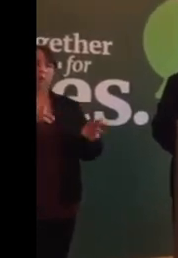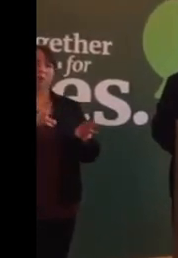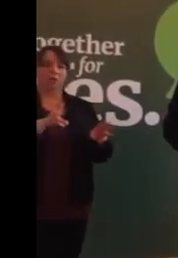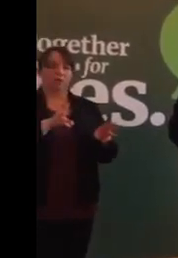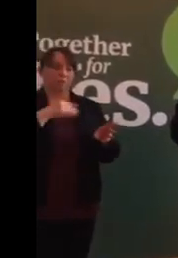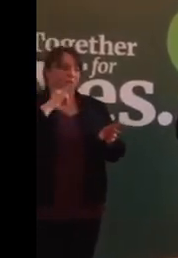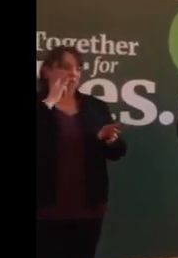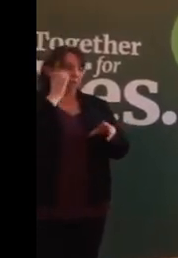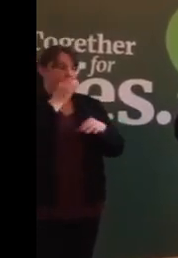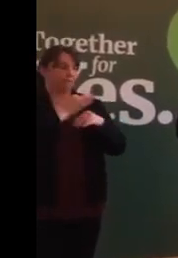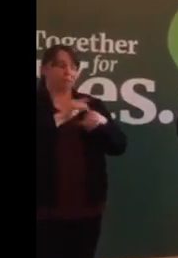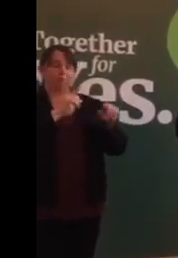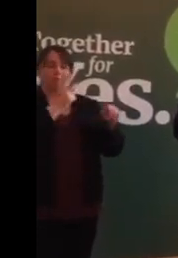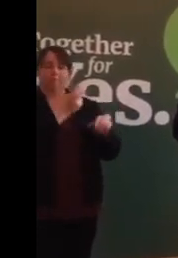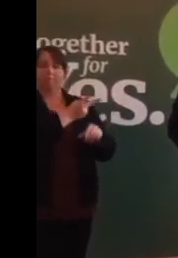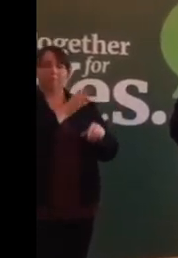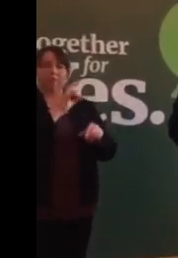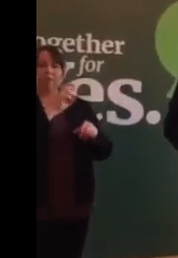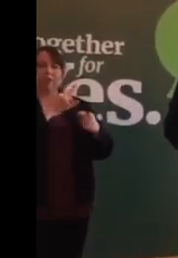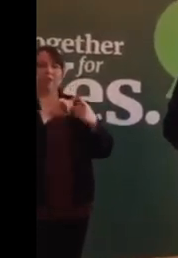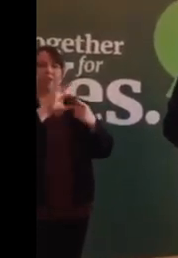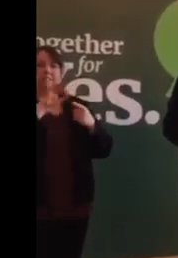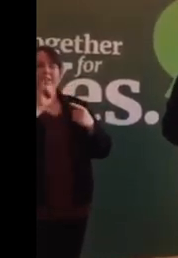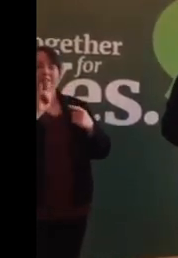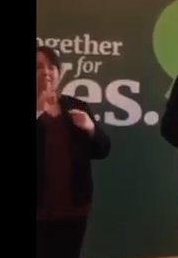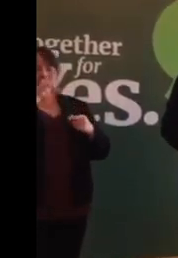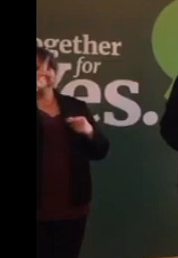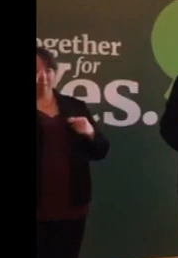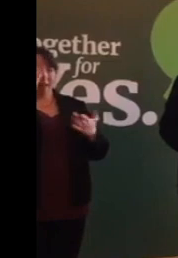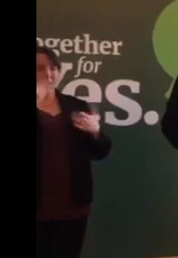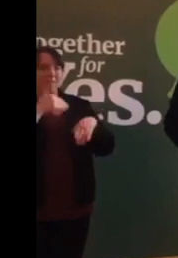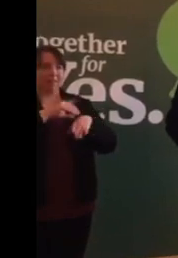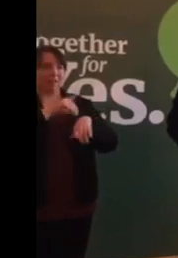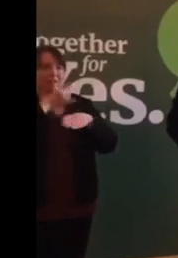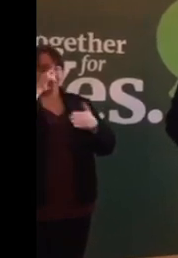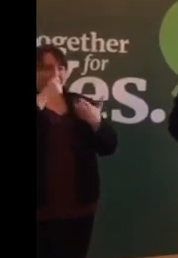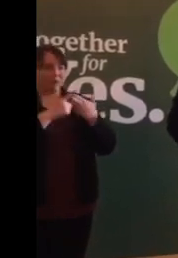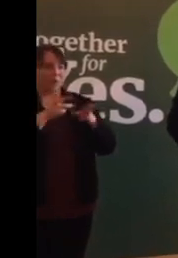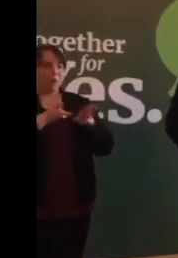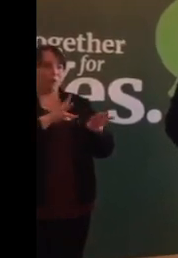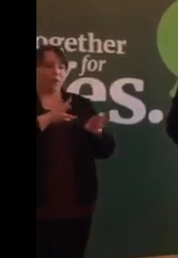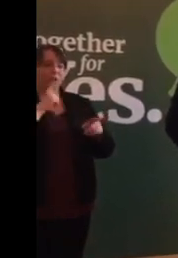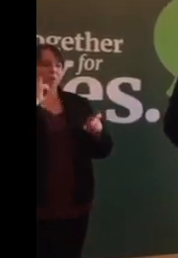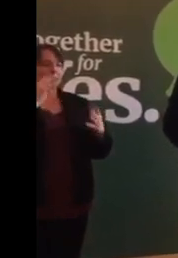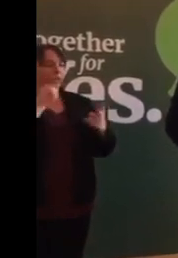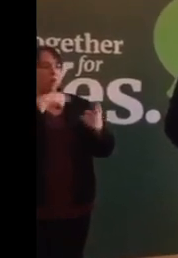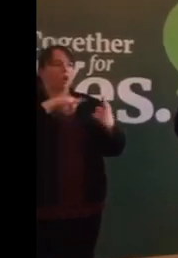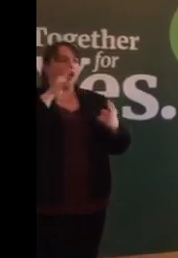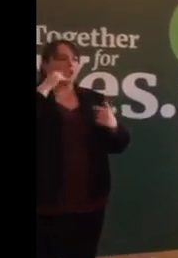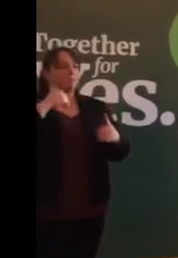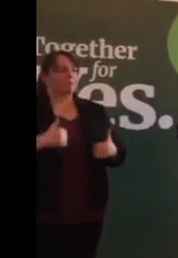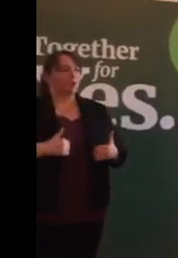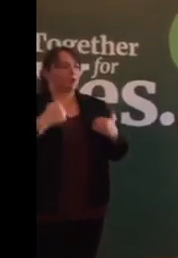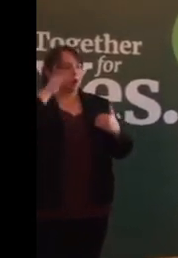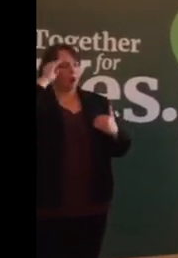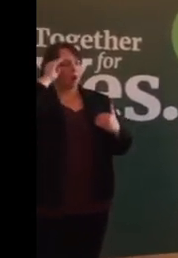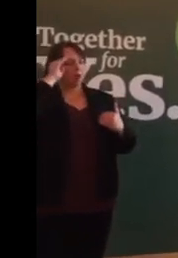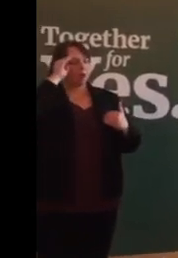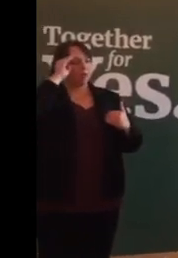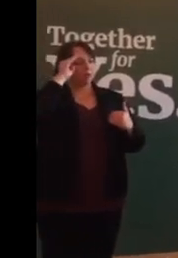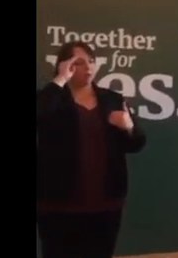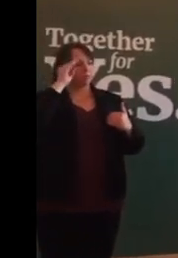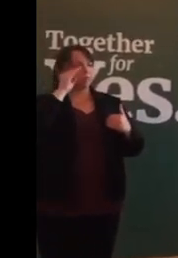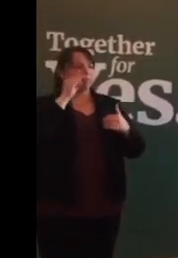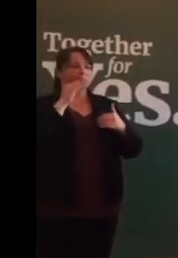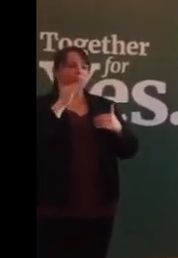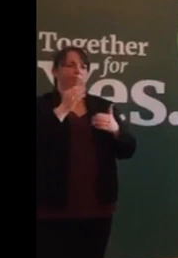Geri McGay an example of that. And I don't know if any of many of you would have heard the Mourning Irelanders testimony a